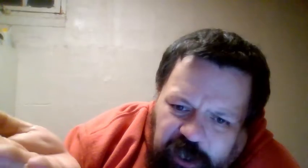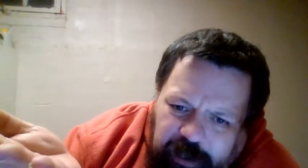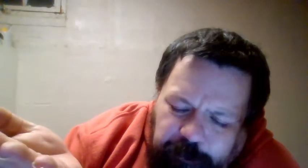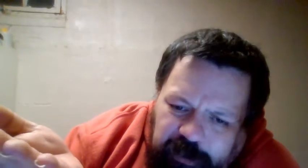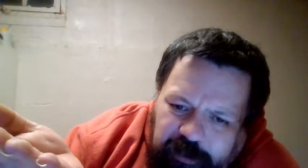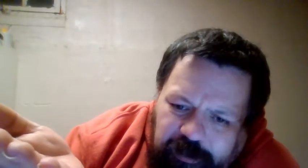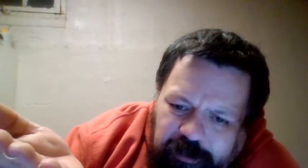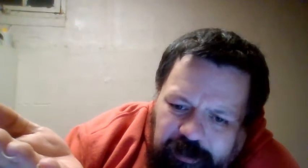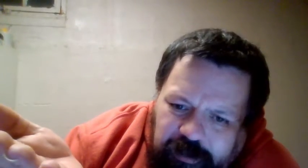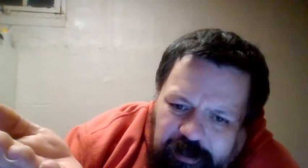champion.